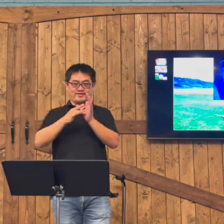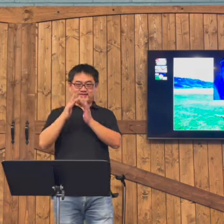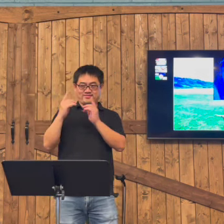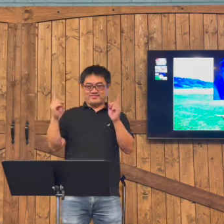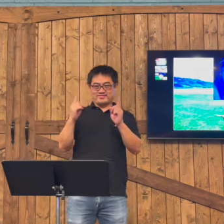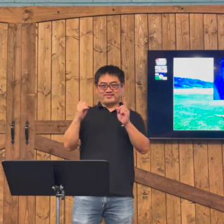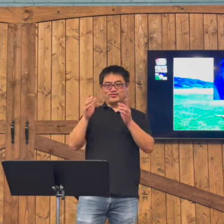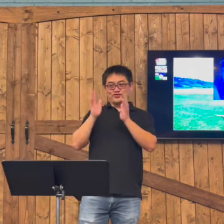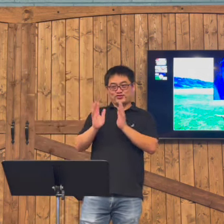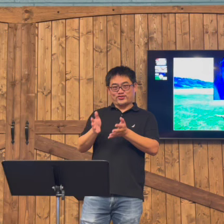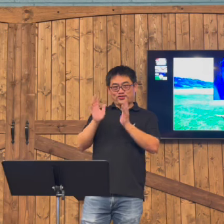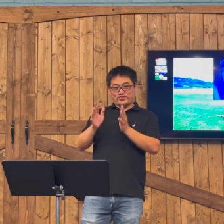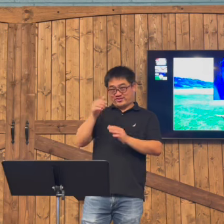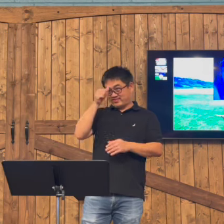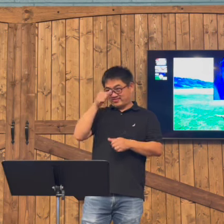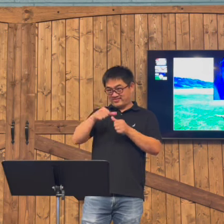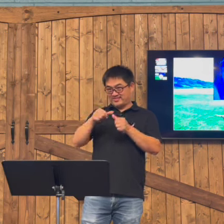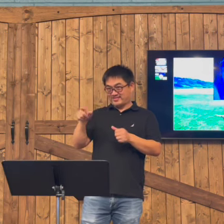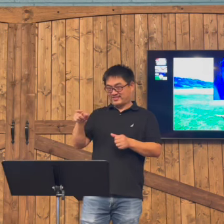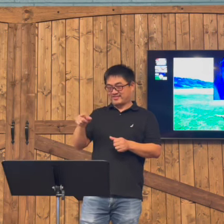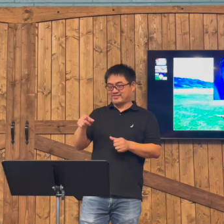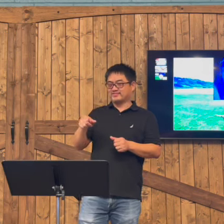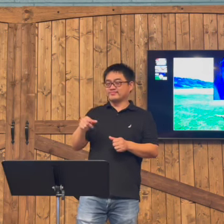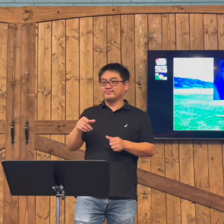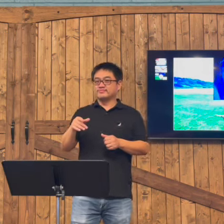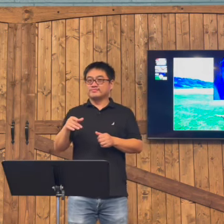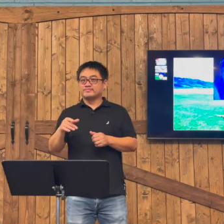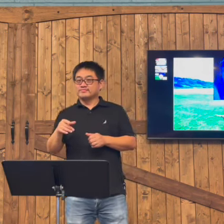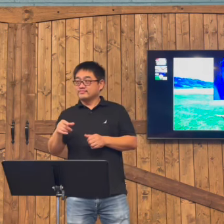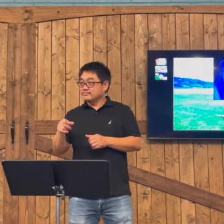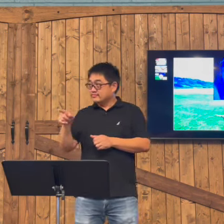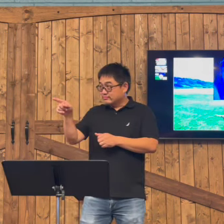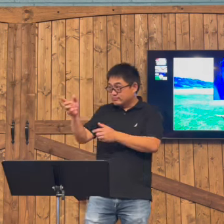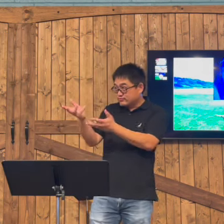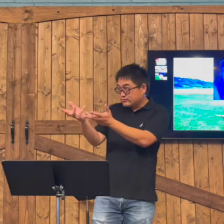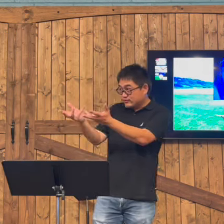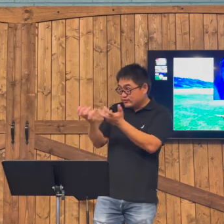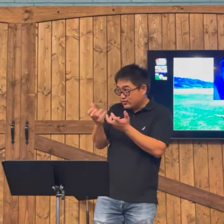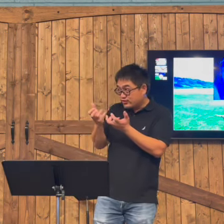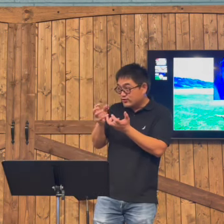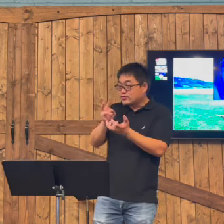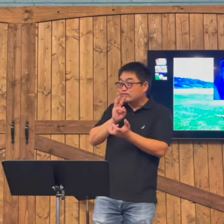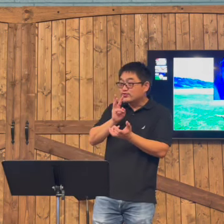You know this American woman. And Jesus was talking to them. In Samaria.